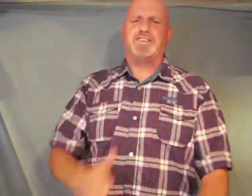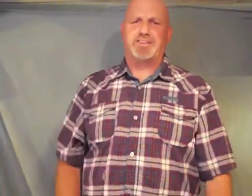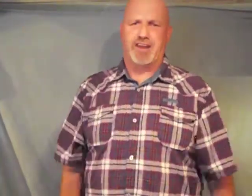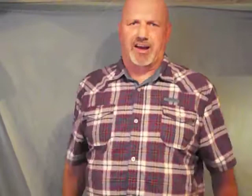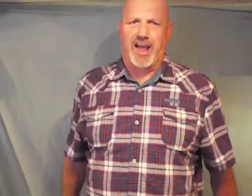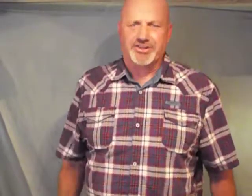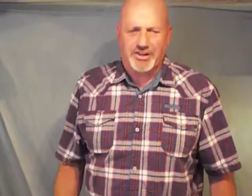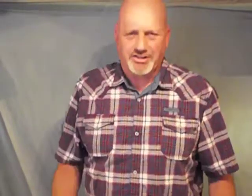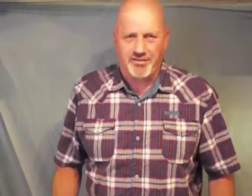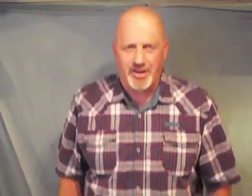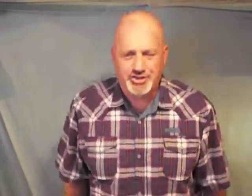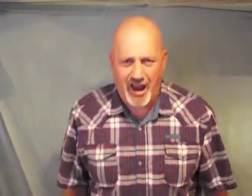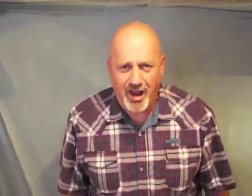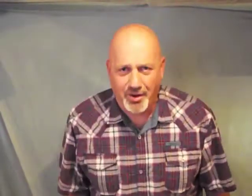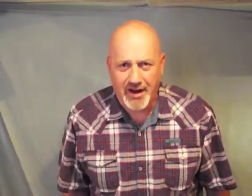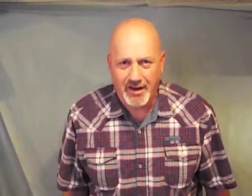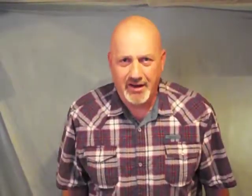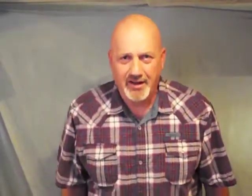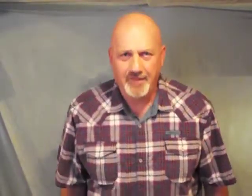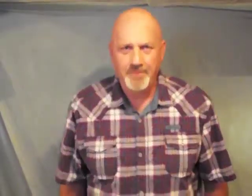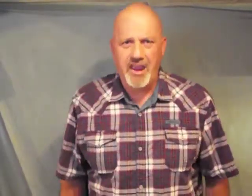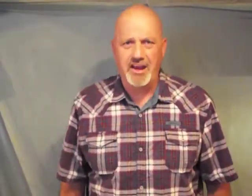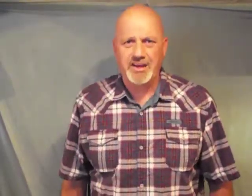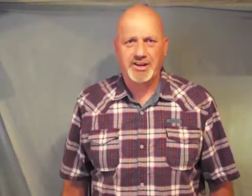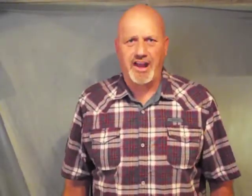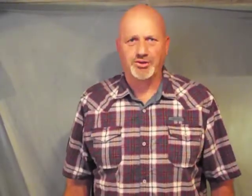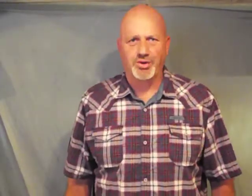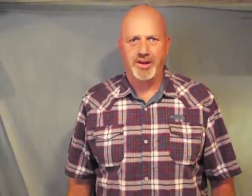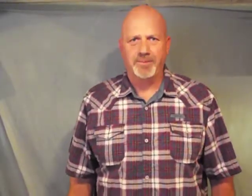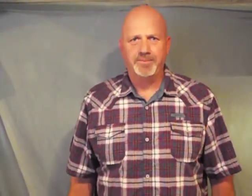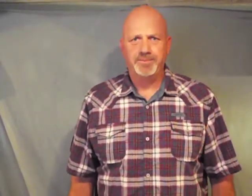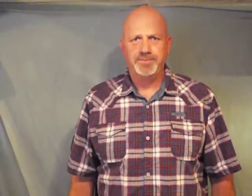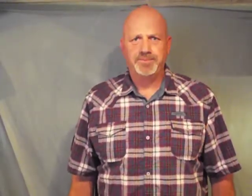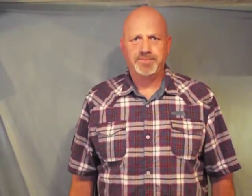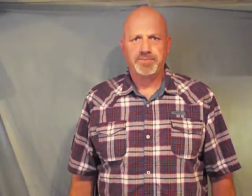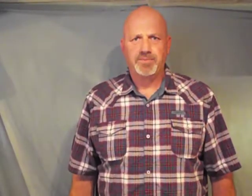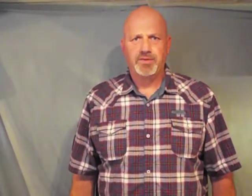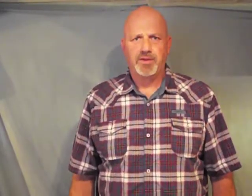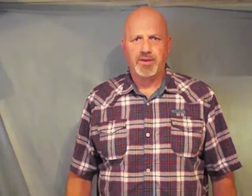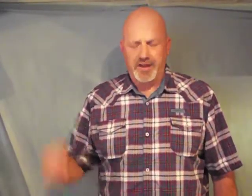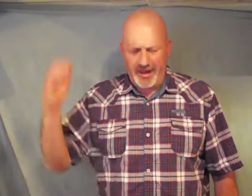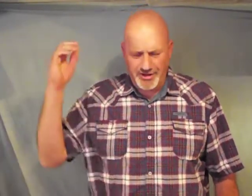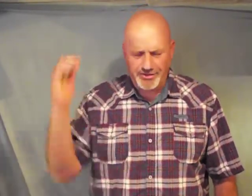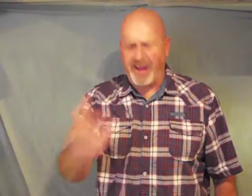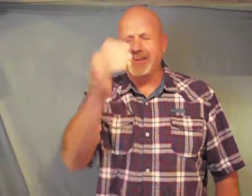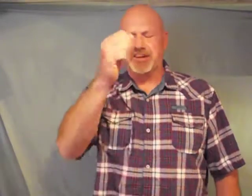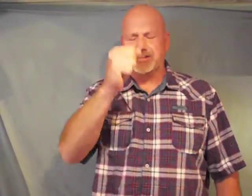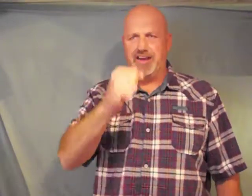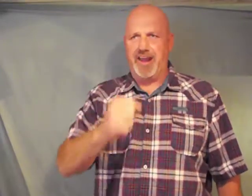the clutches of our children in this country in Jesus name